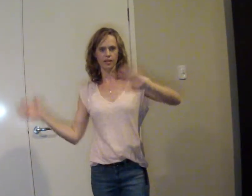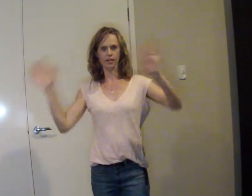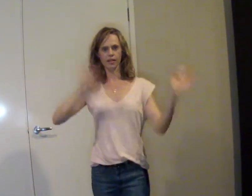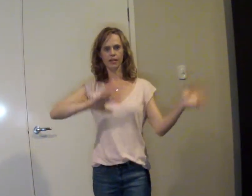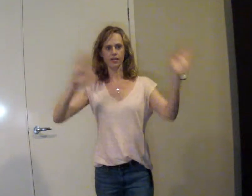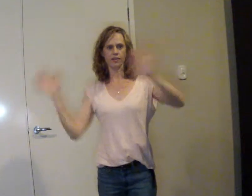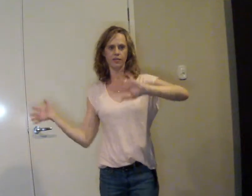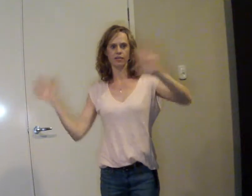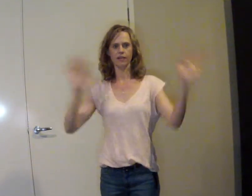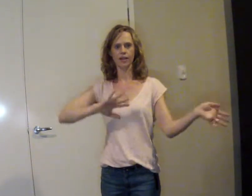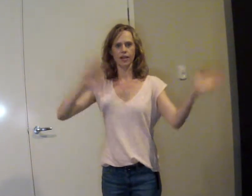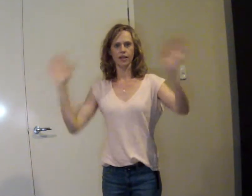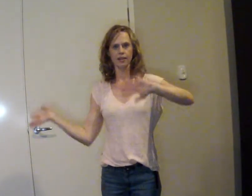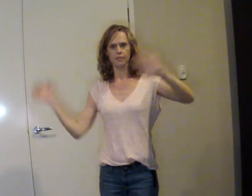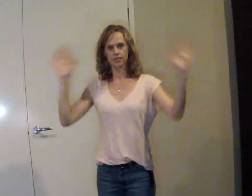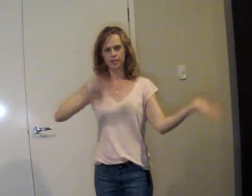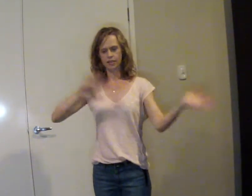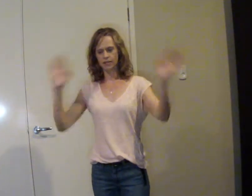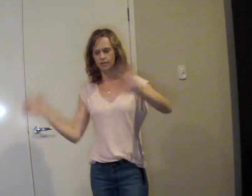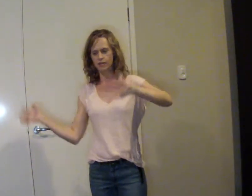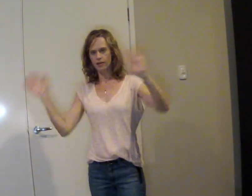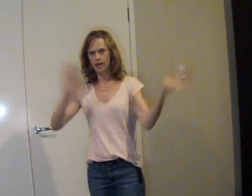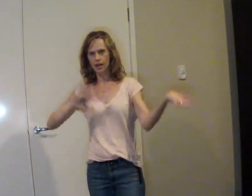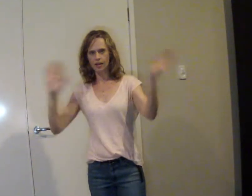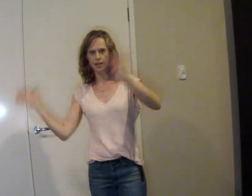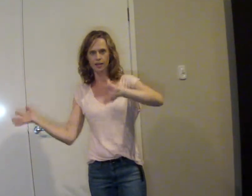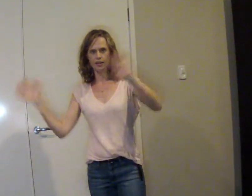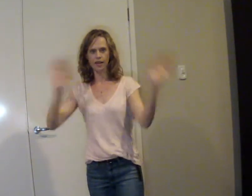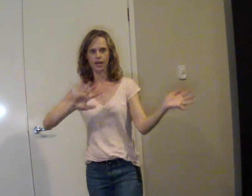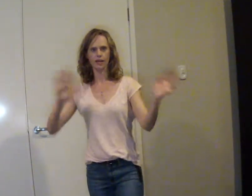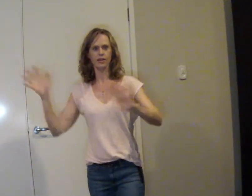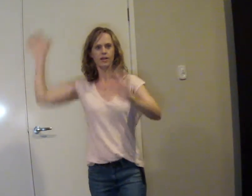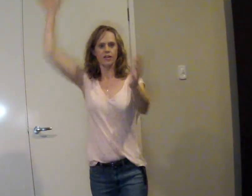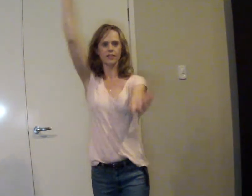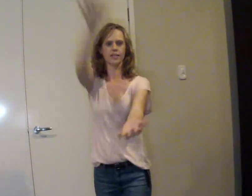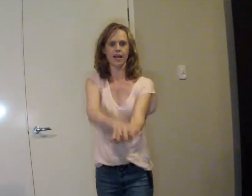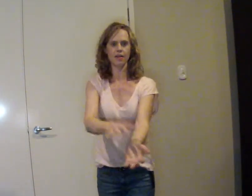hater Let me see your alligator Okay, we'll see you later Thank you.